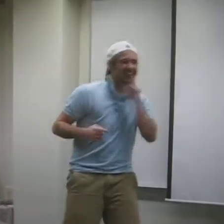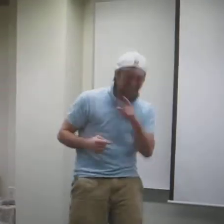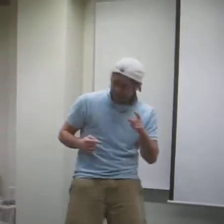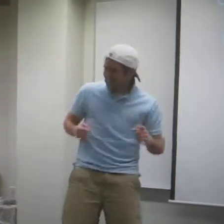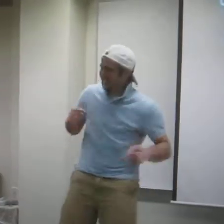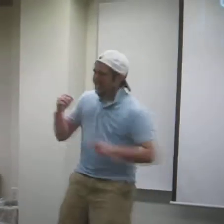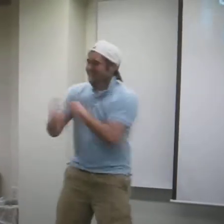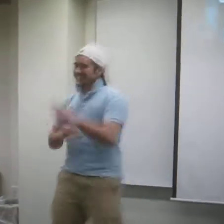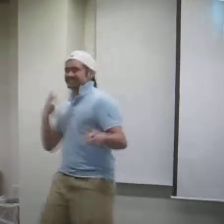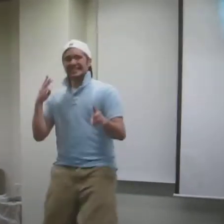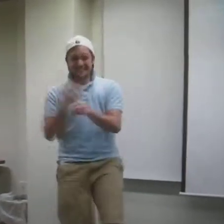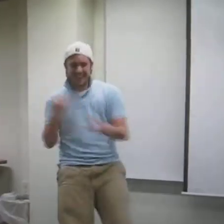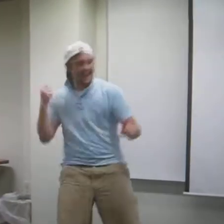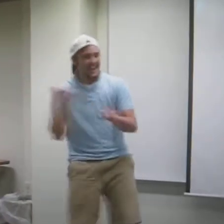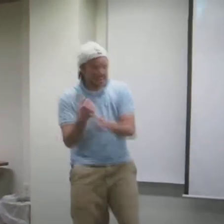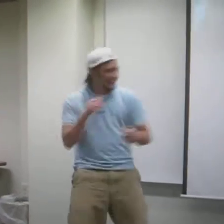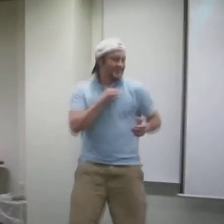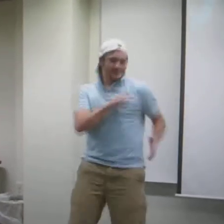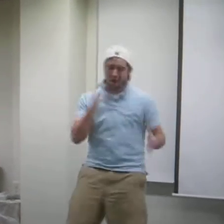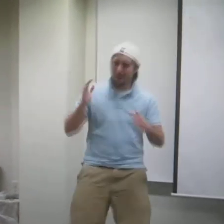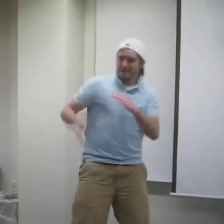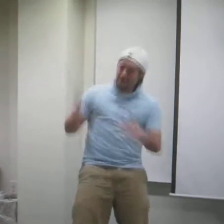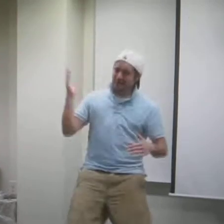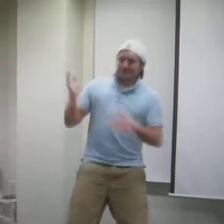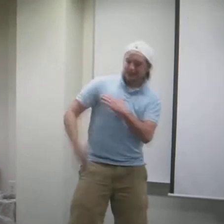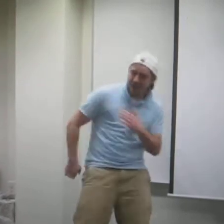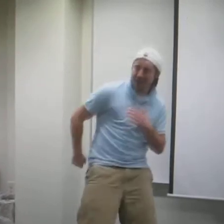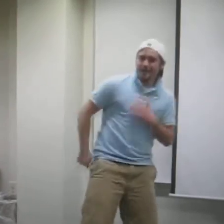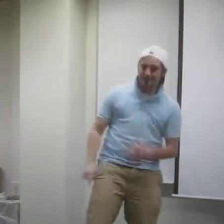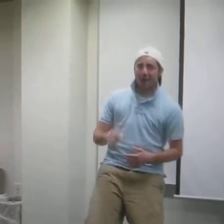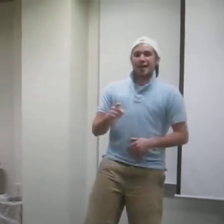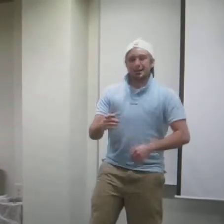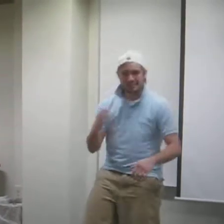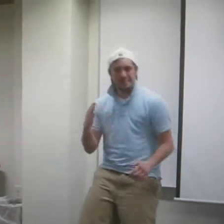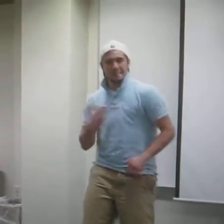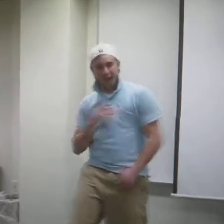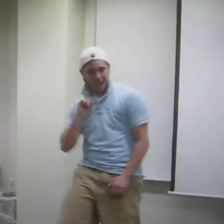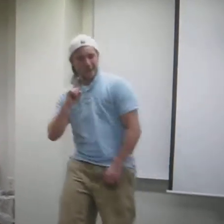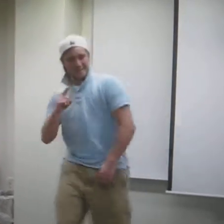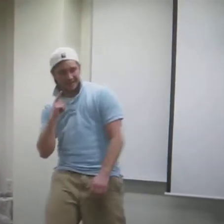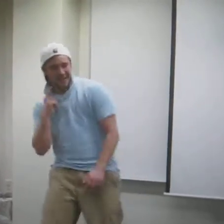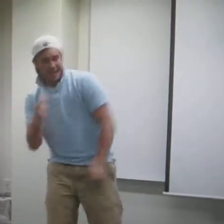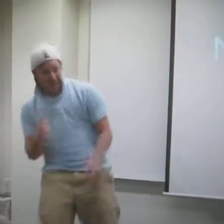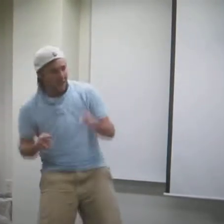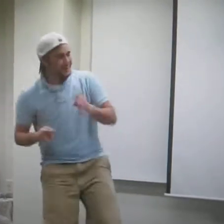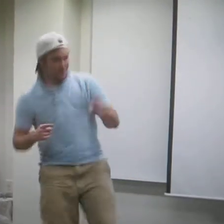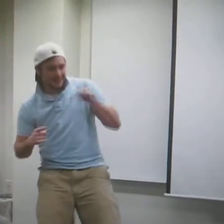Even if the sky is falling down I'm love, baby,